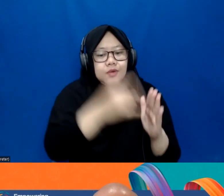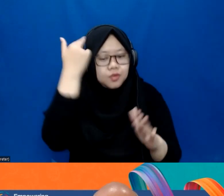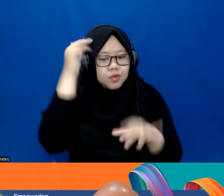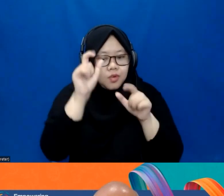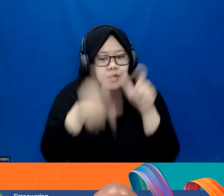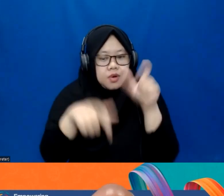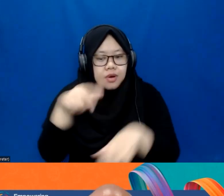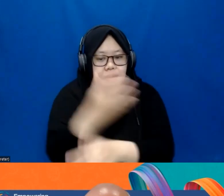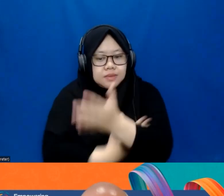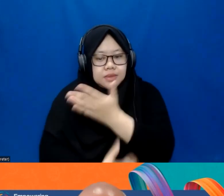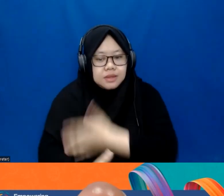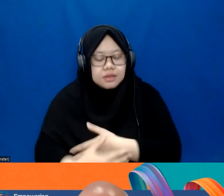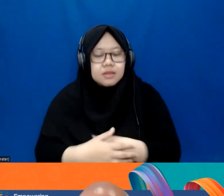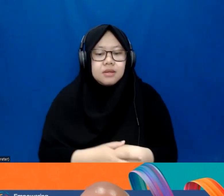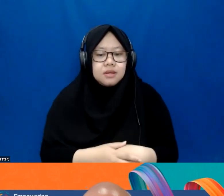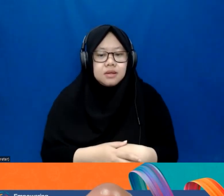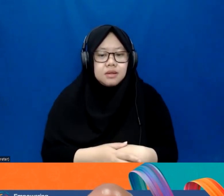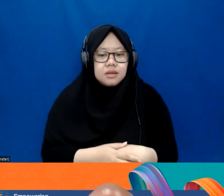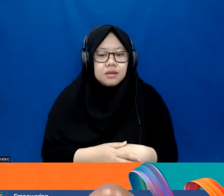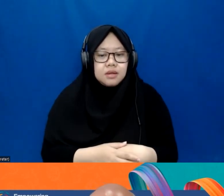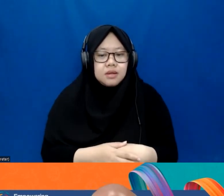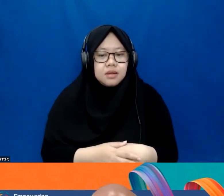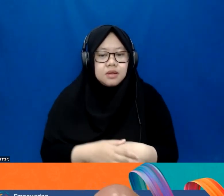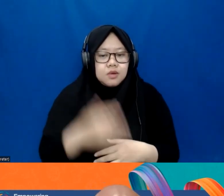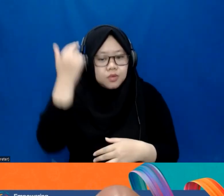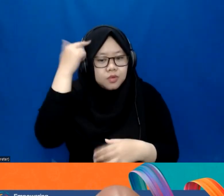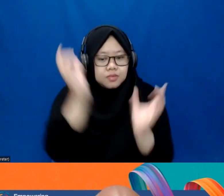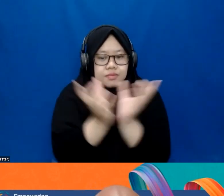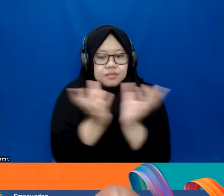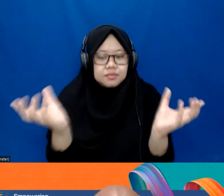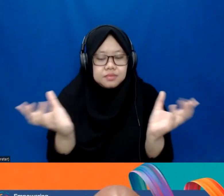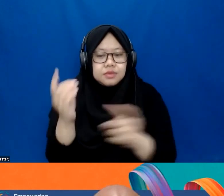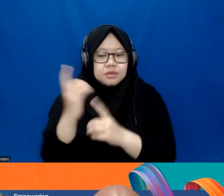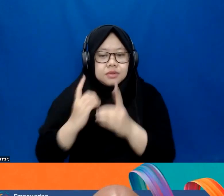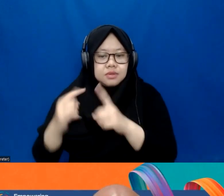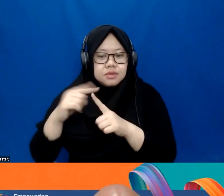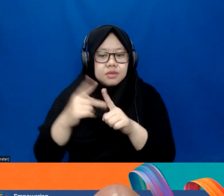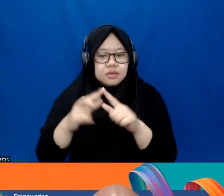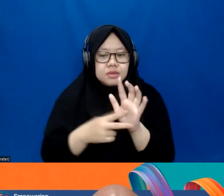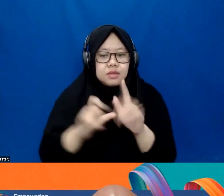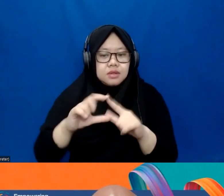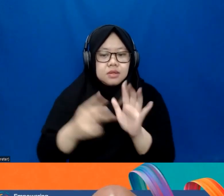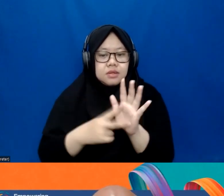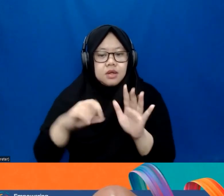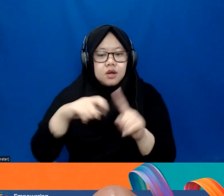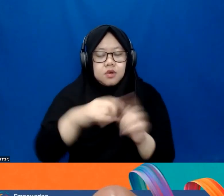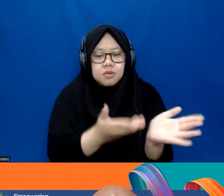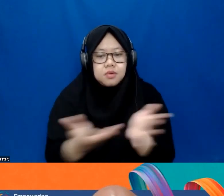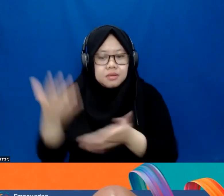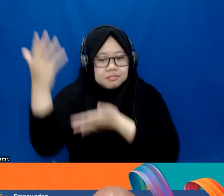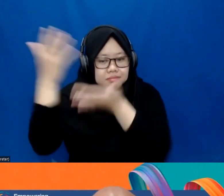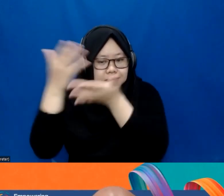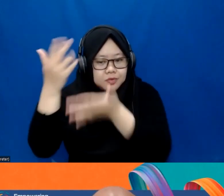So to be the bridge towards the discussions, Tenchano over to you to share what you're doing